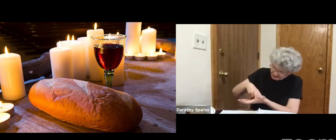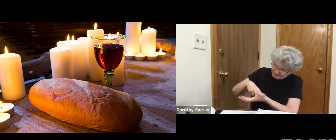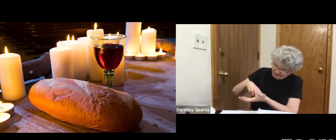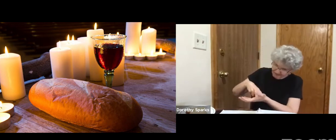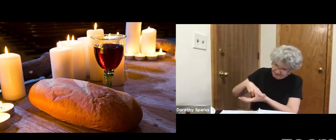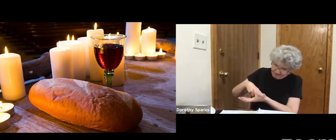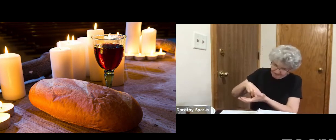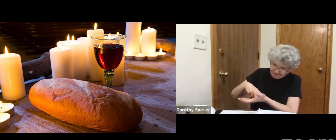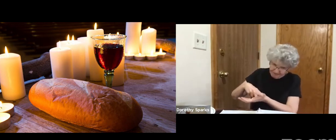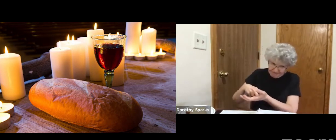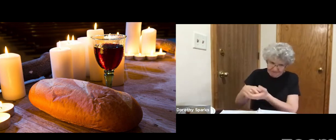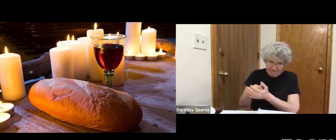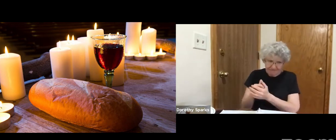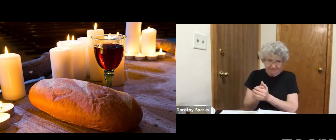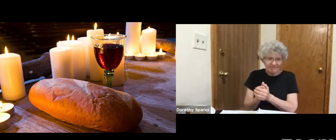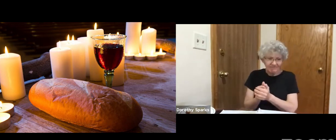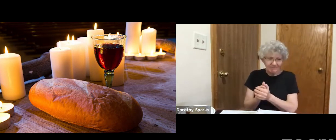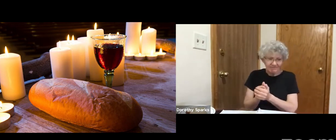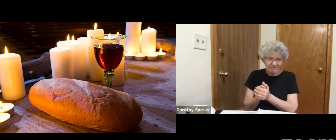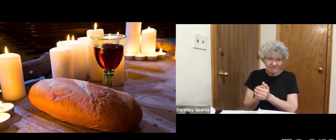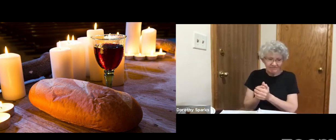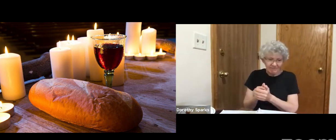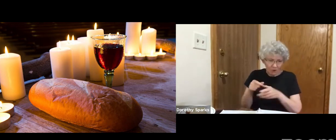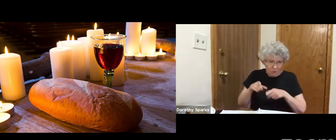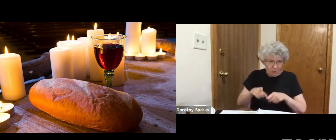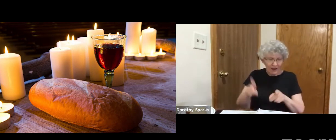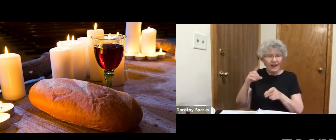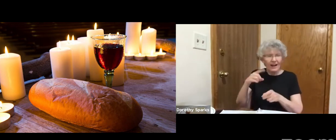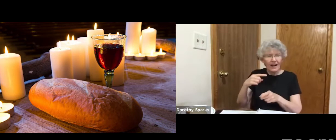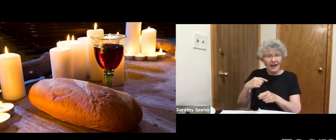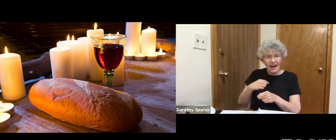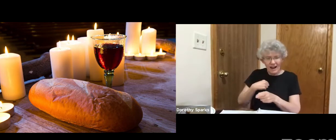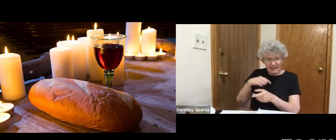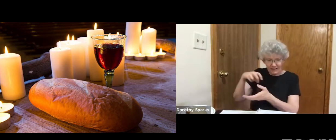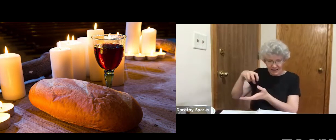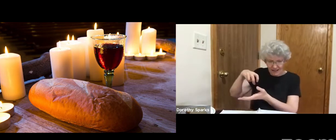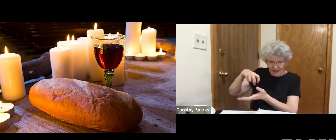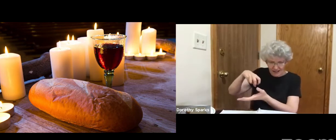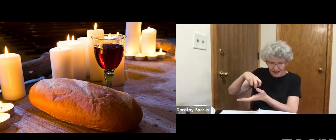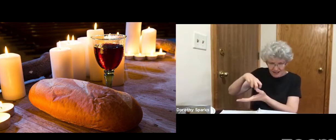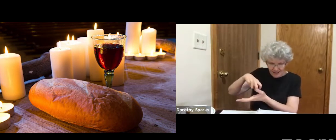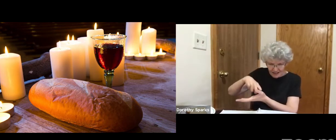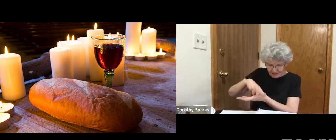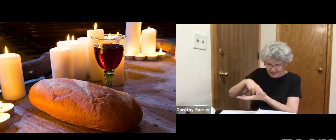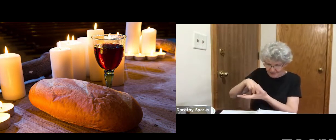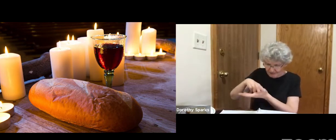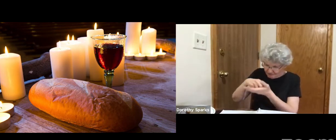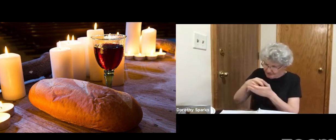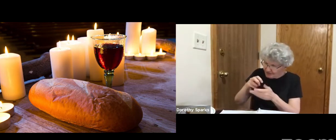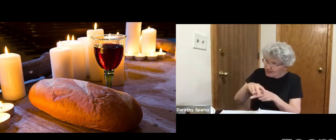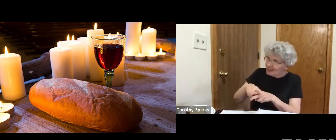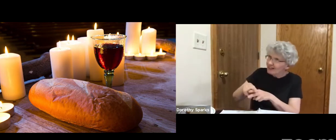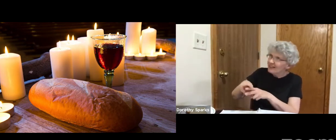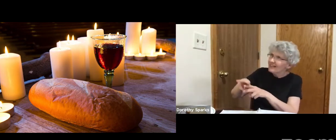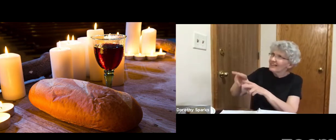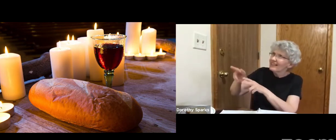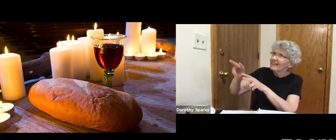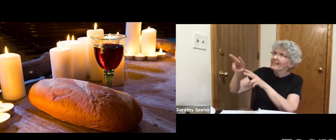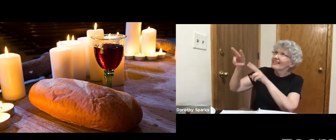knees. When I fall on my knees, When